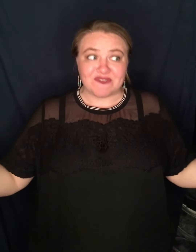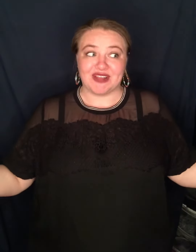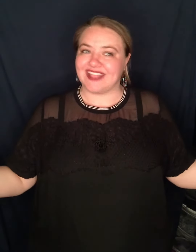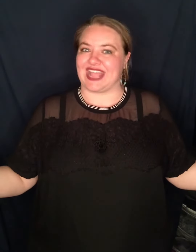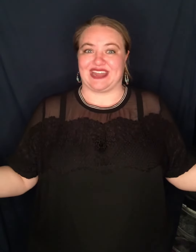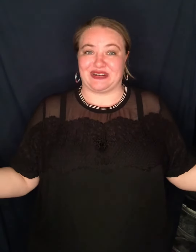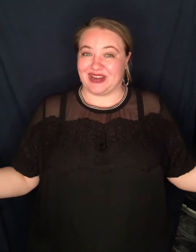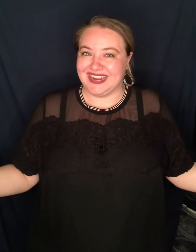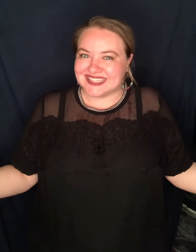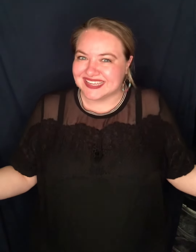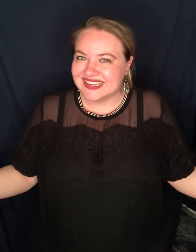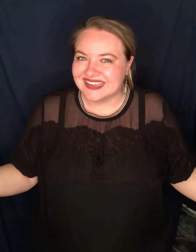forget that, alright?